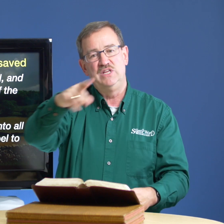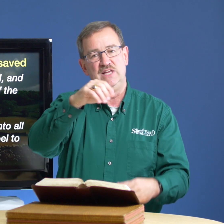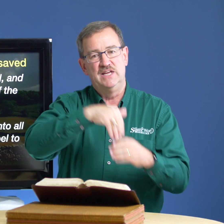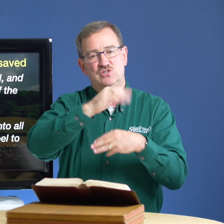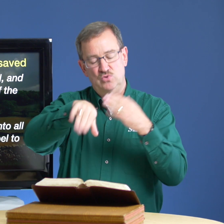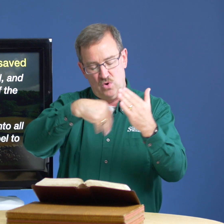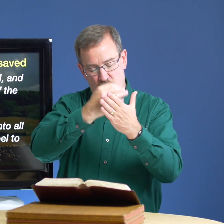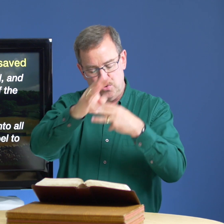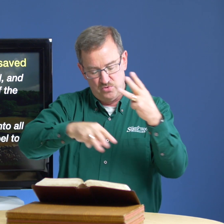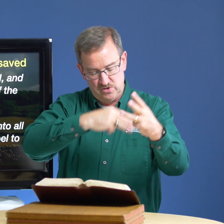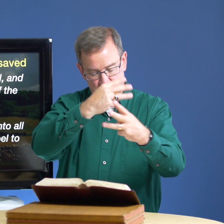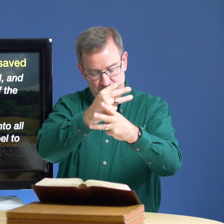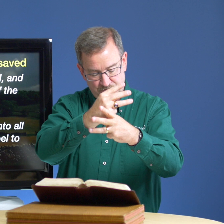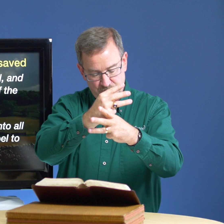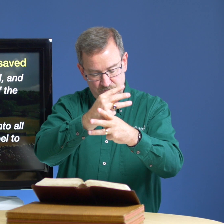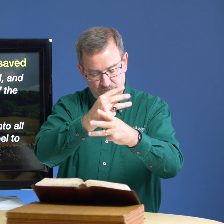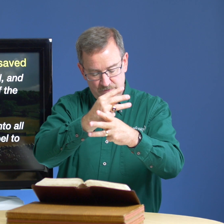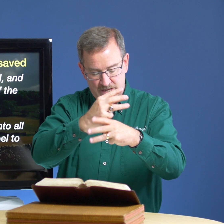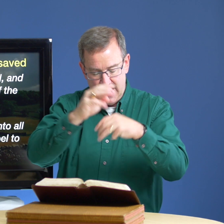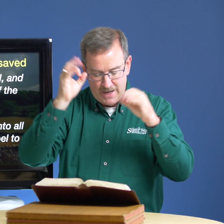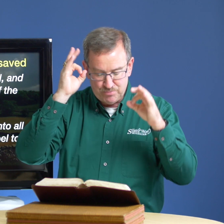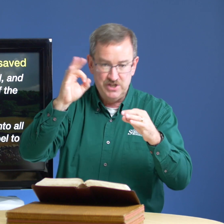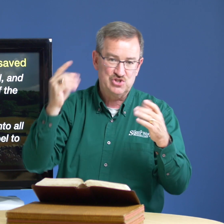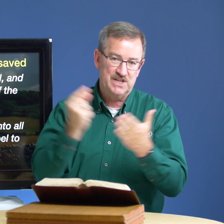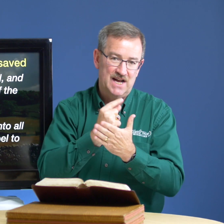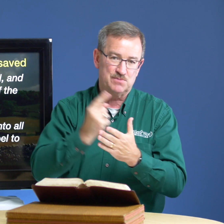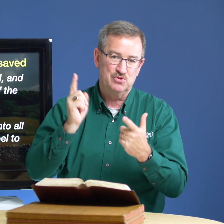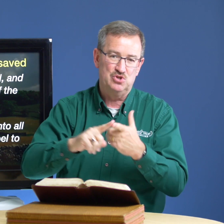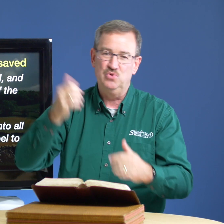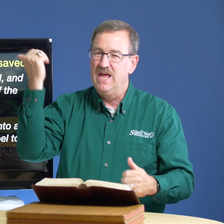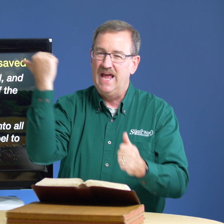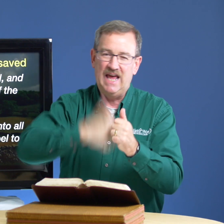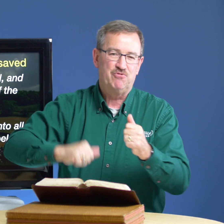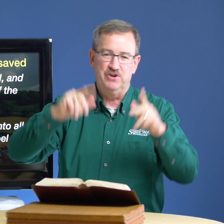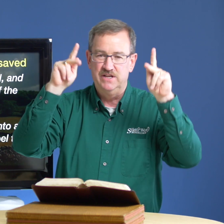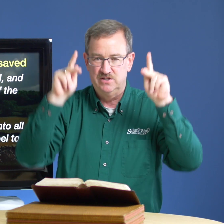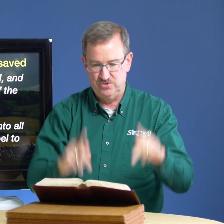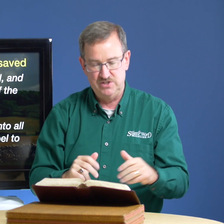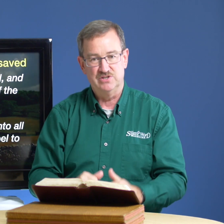ye into all the world and preach the gospel to every creature